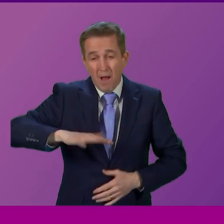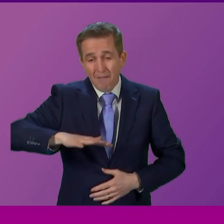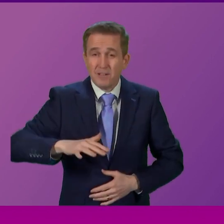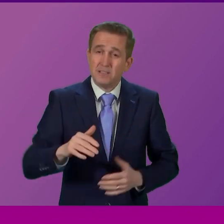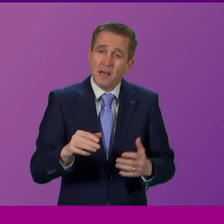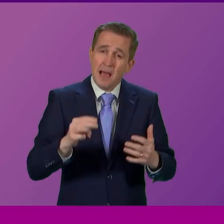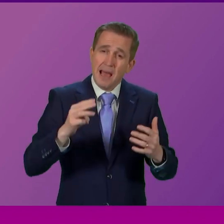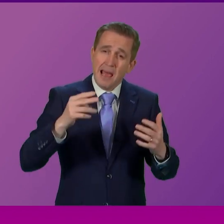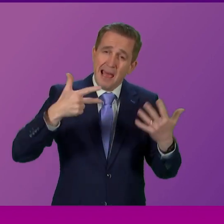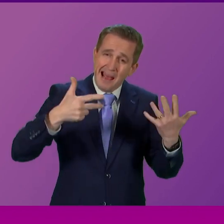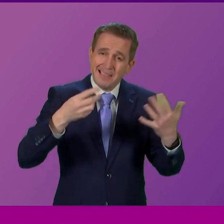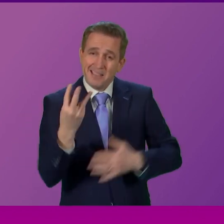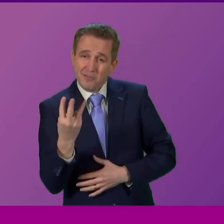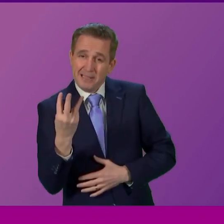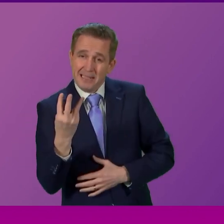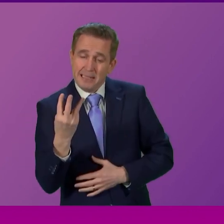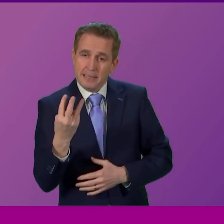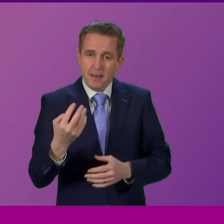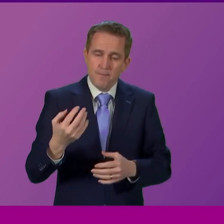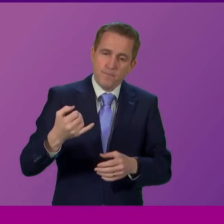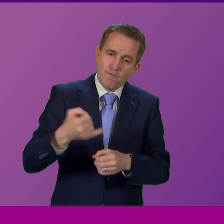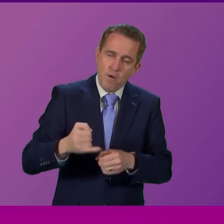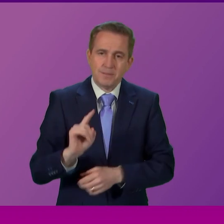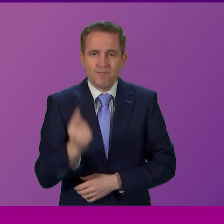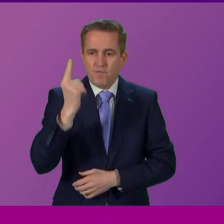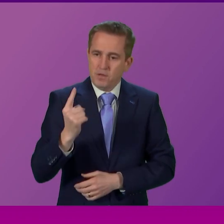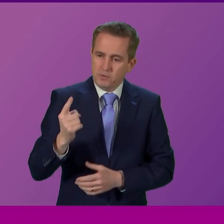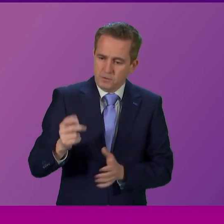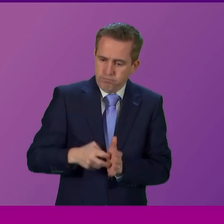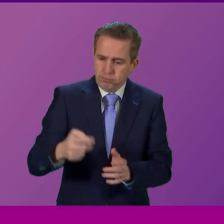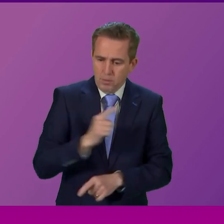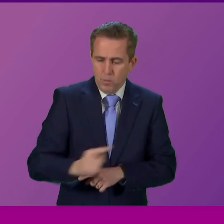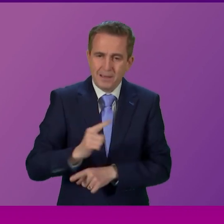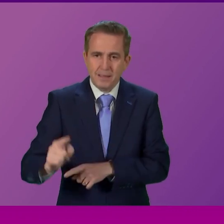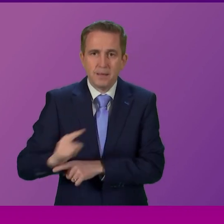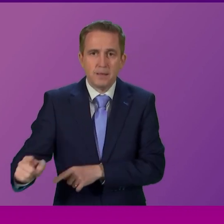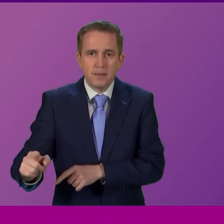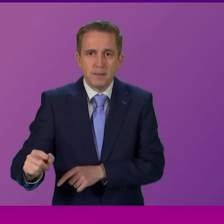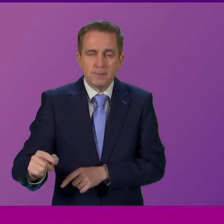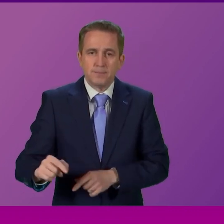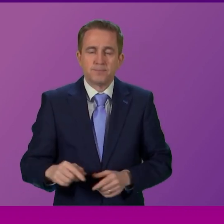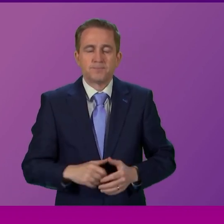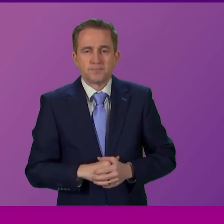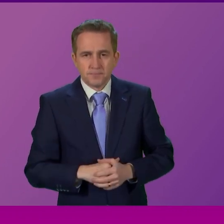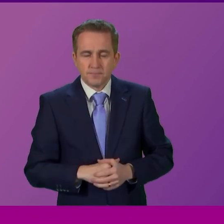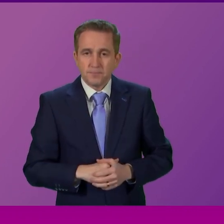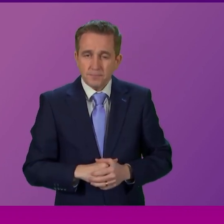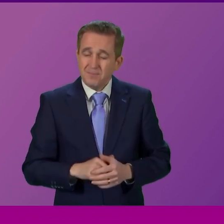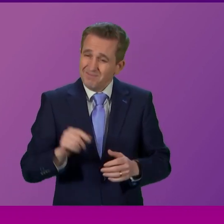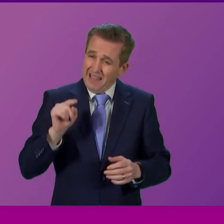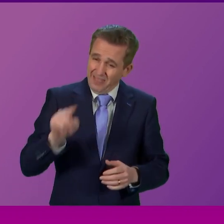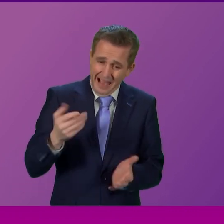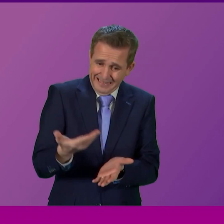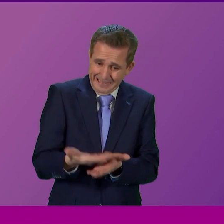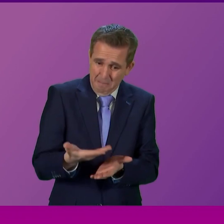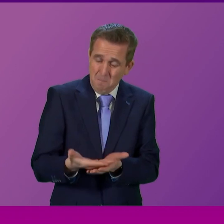83 pharmacy first a week of those 28 hour pharmacy first plus this is over and above